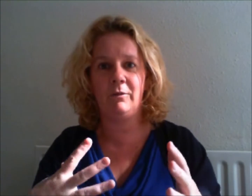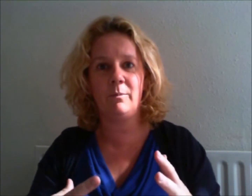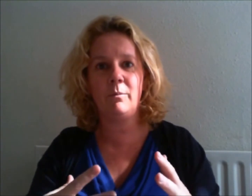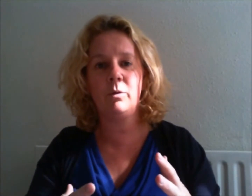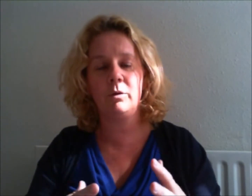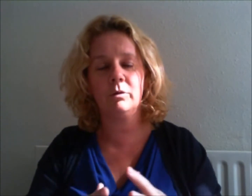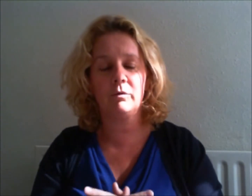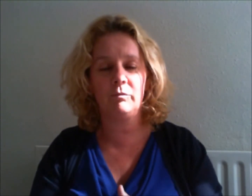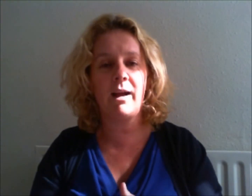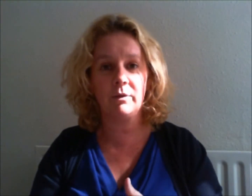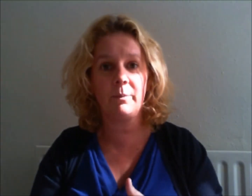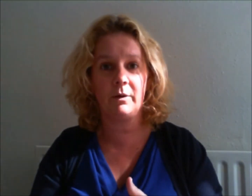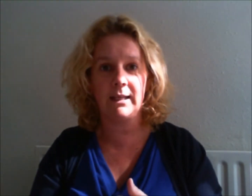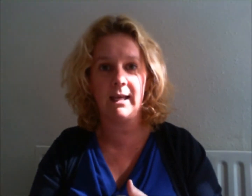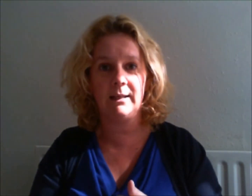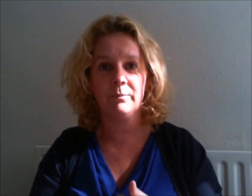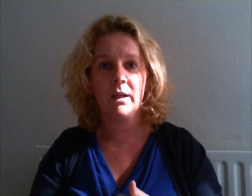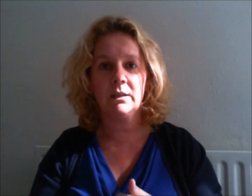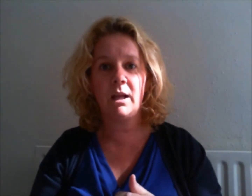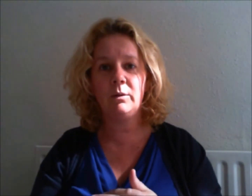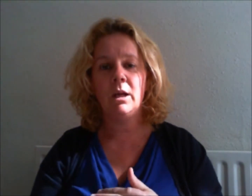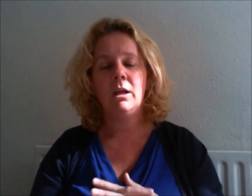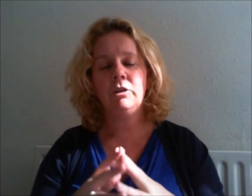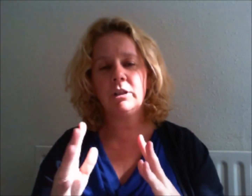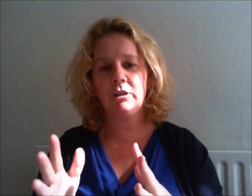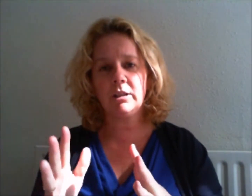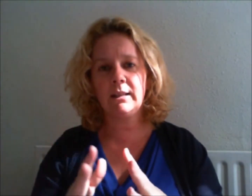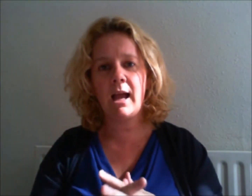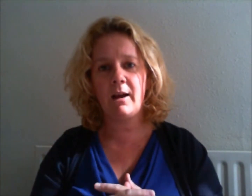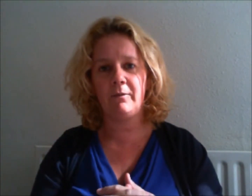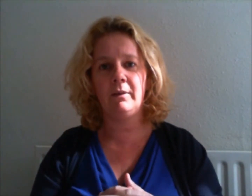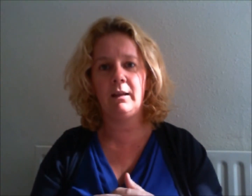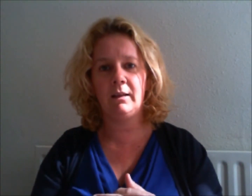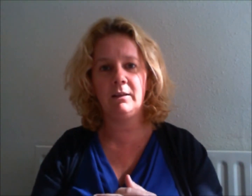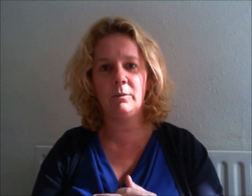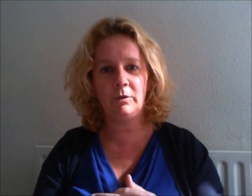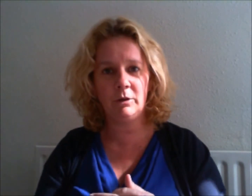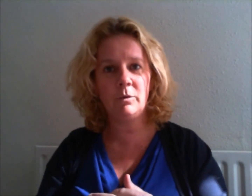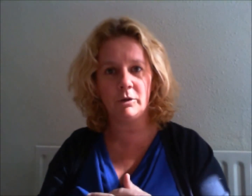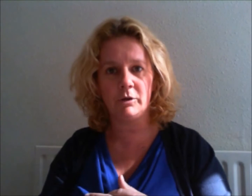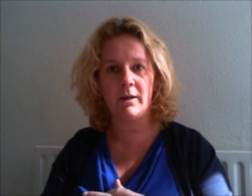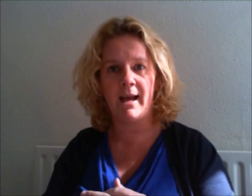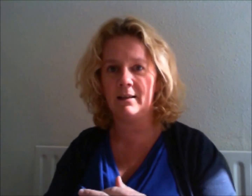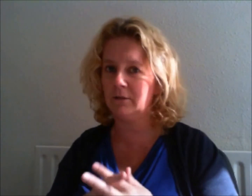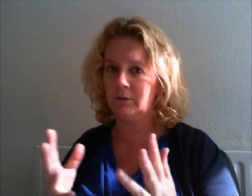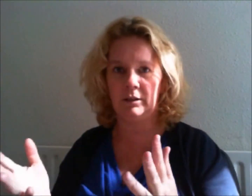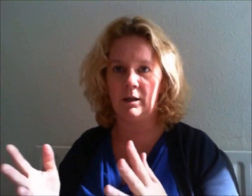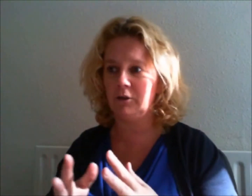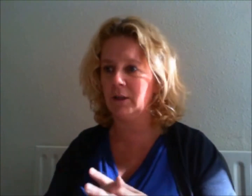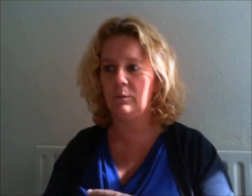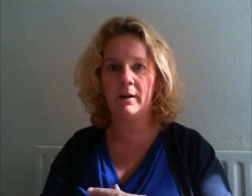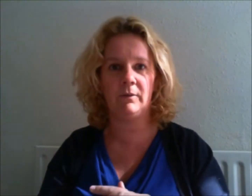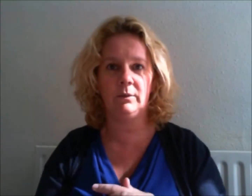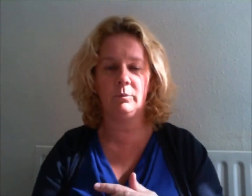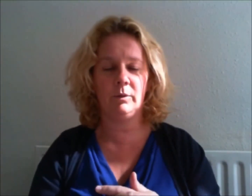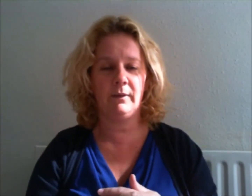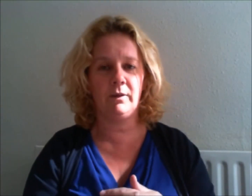Even more. Around the body. So just. Just have. Your water on hand. Or you know. I drink whatever. Whatever.